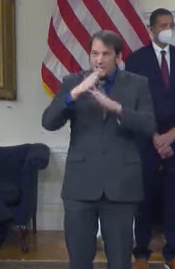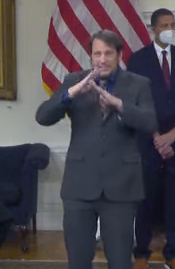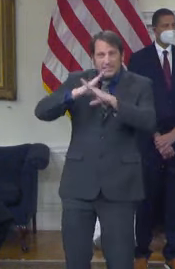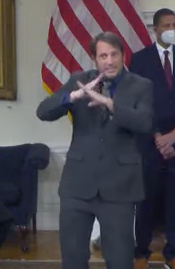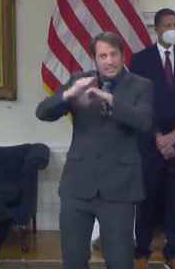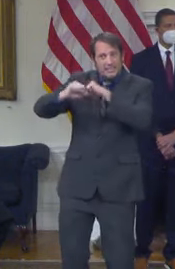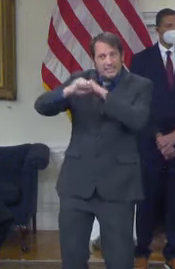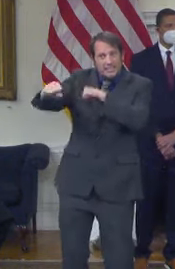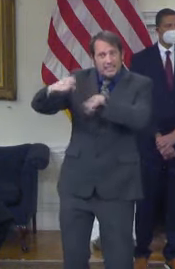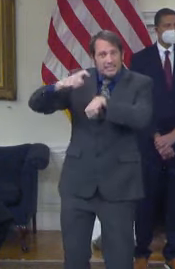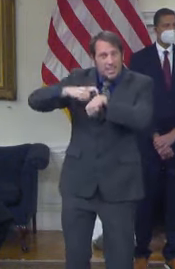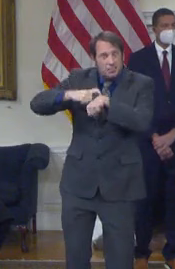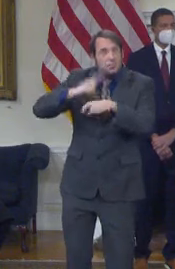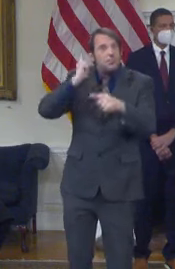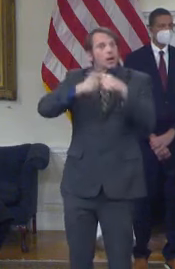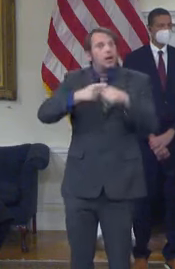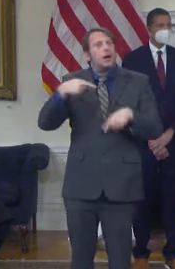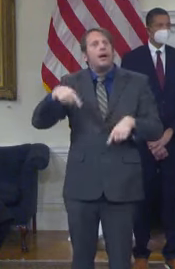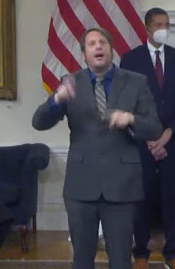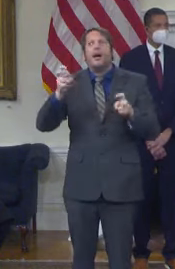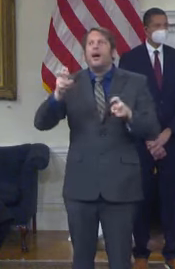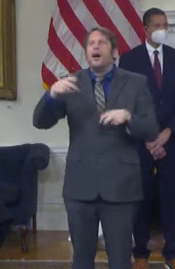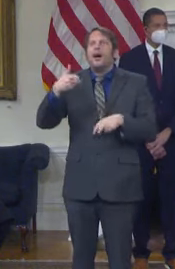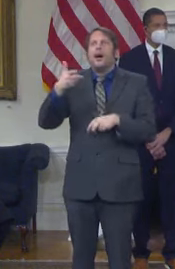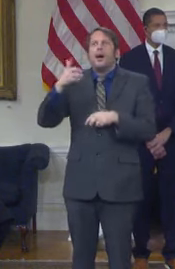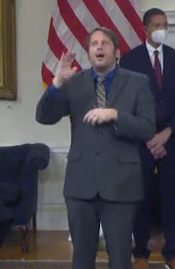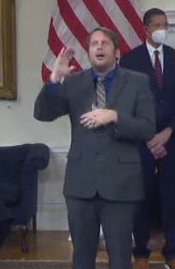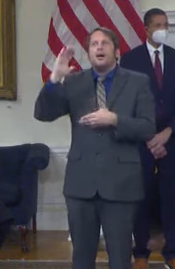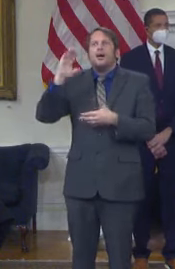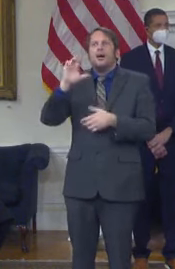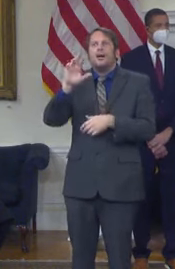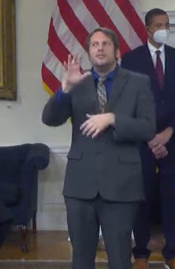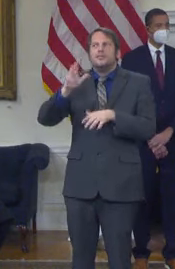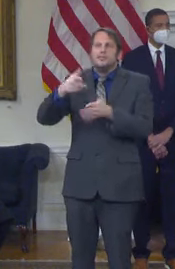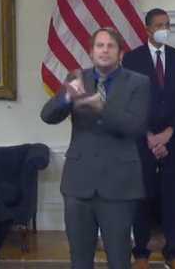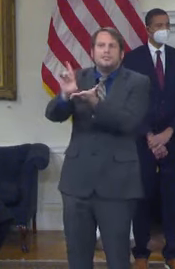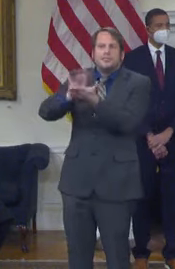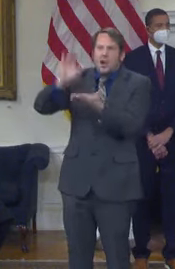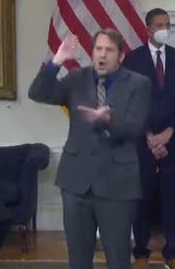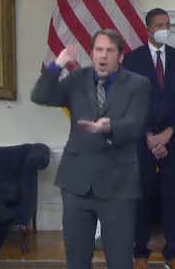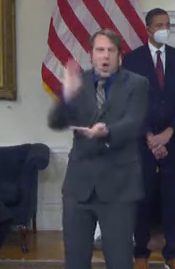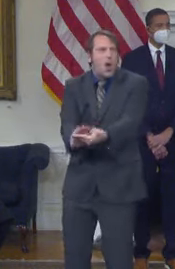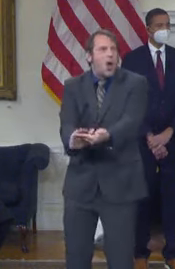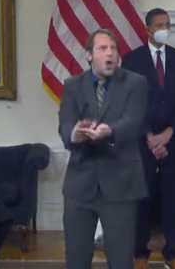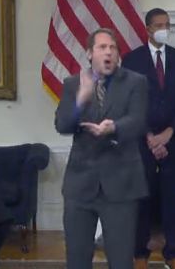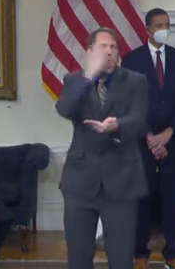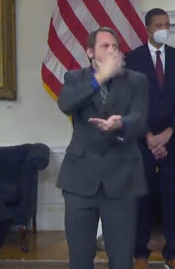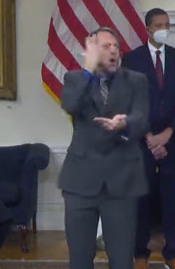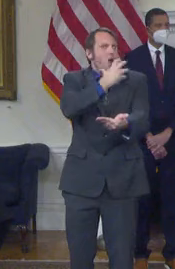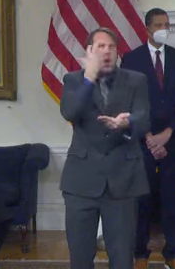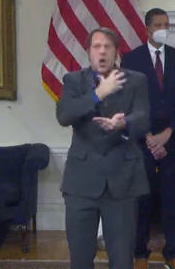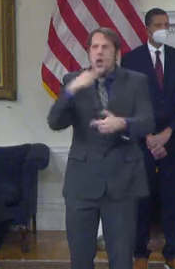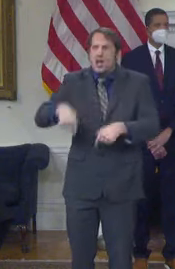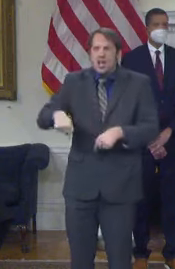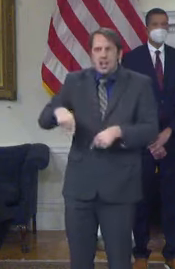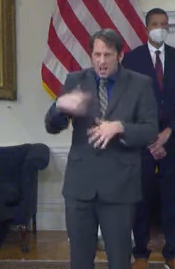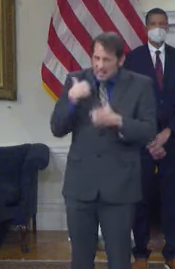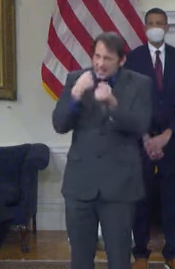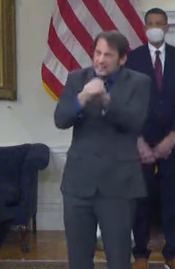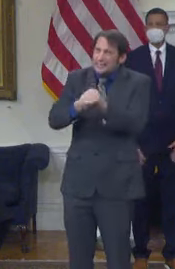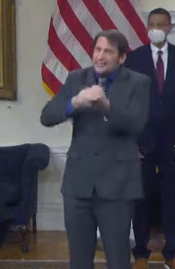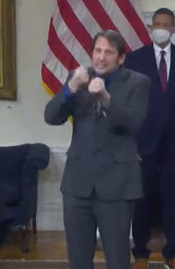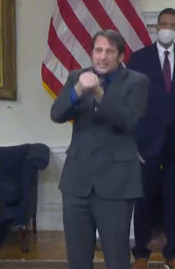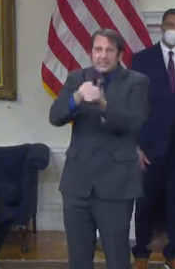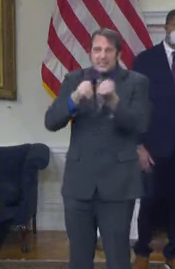you know, with all the relief that we've put out, it really is not as big of a problem as some of those advocates would lead you to believe. All right.